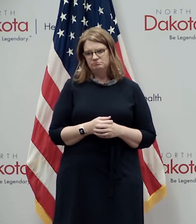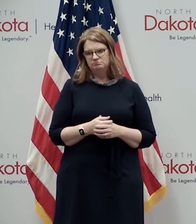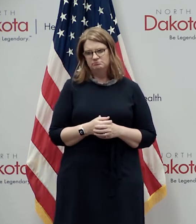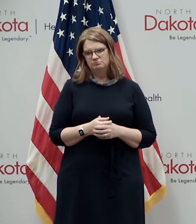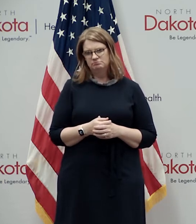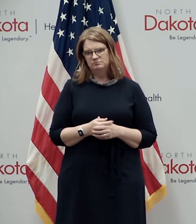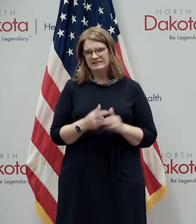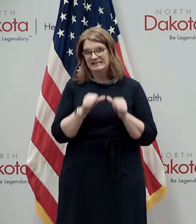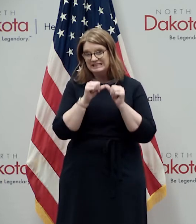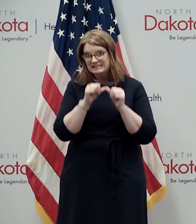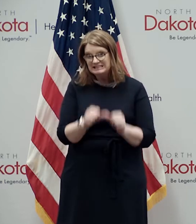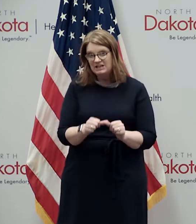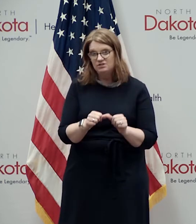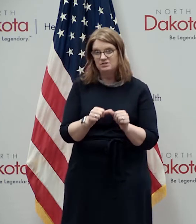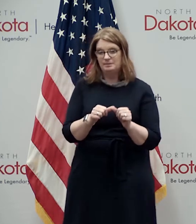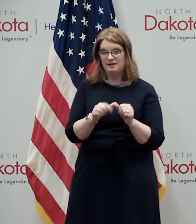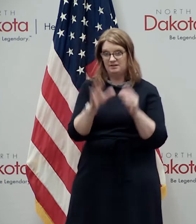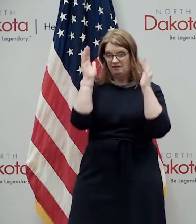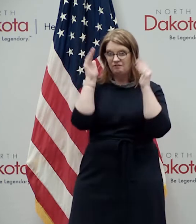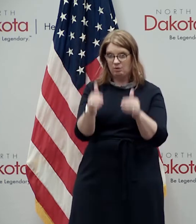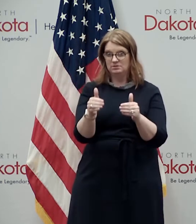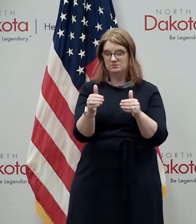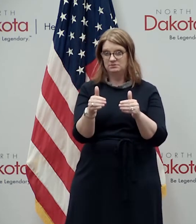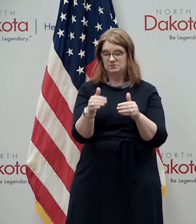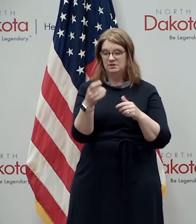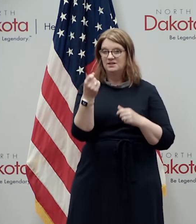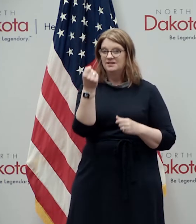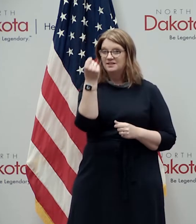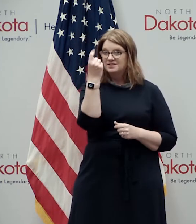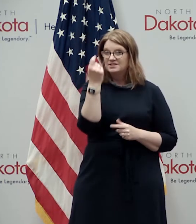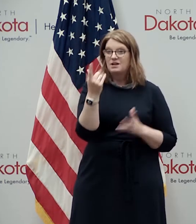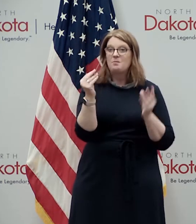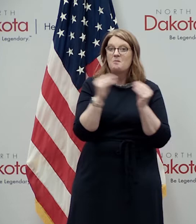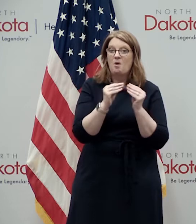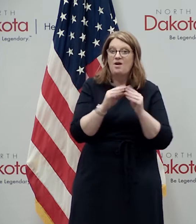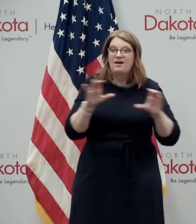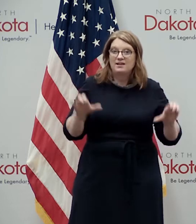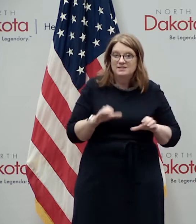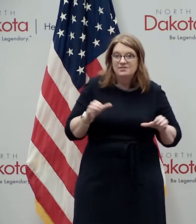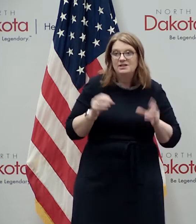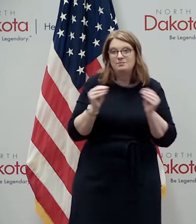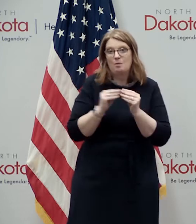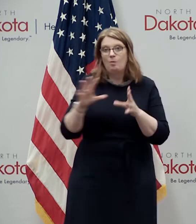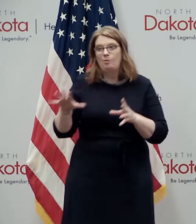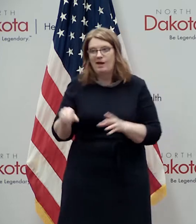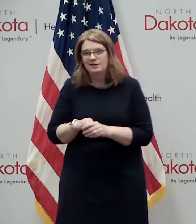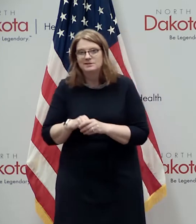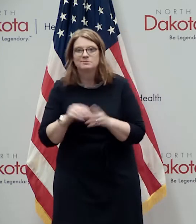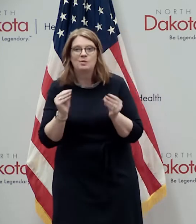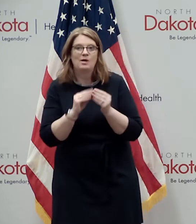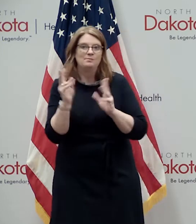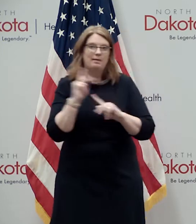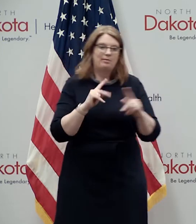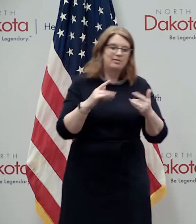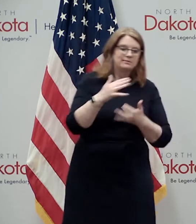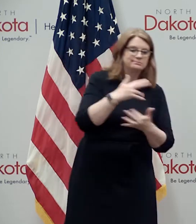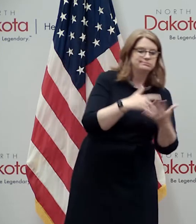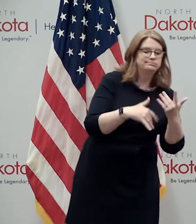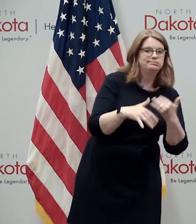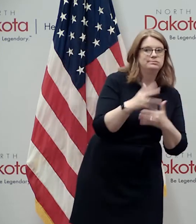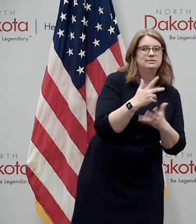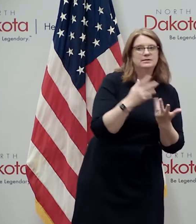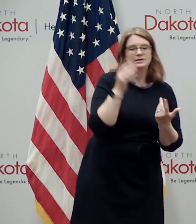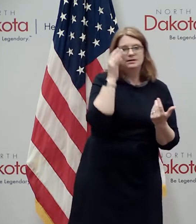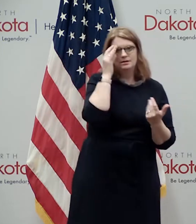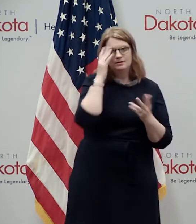you know vigilant through the summer because as we have more activities uh more people getting together more weddings more uh people in